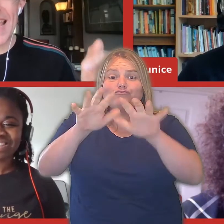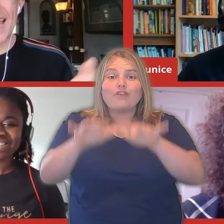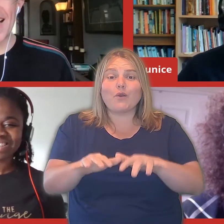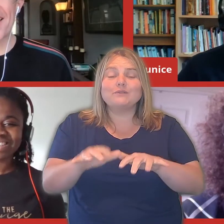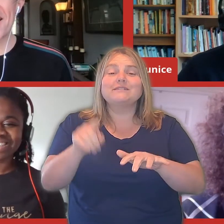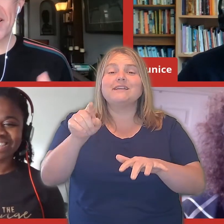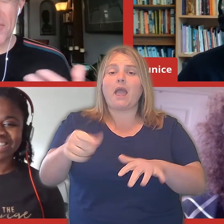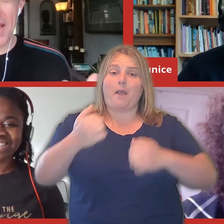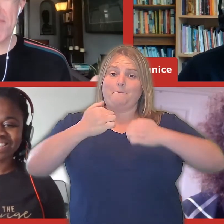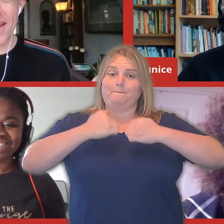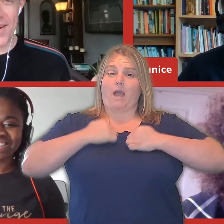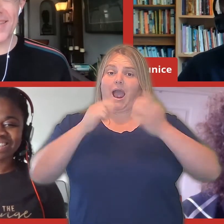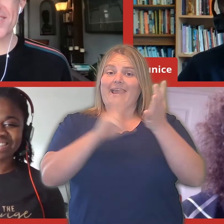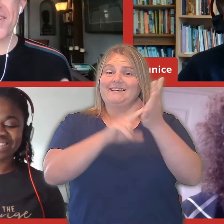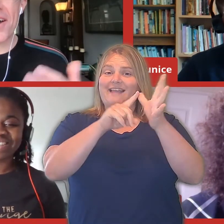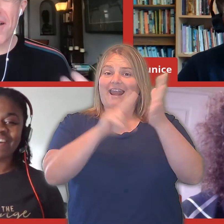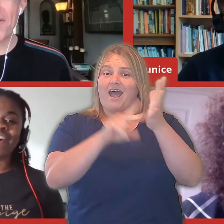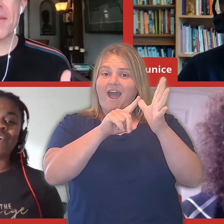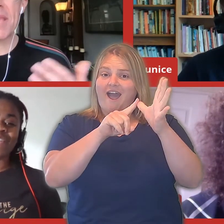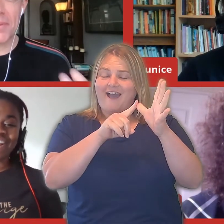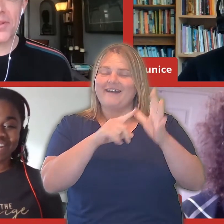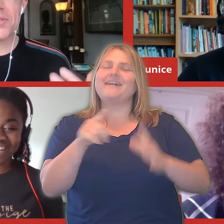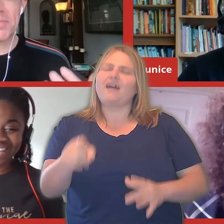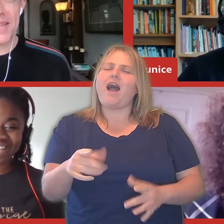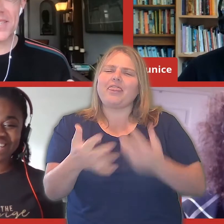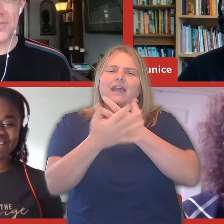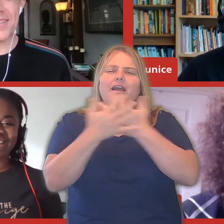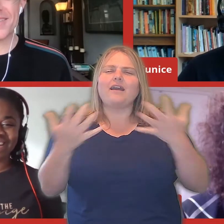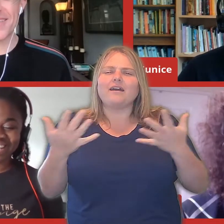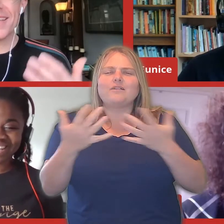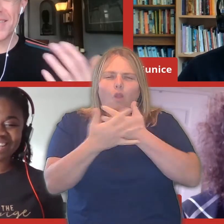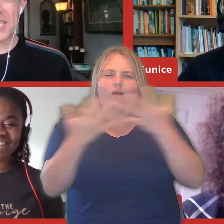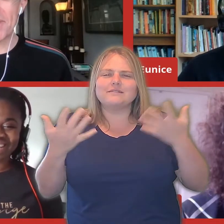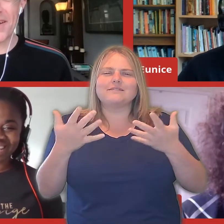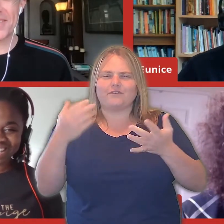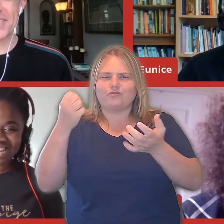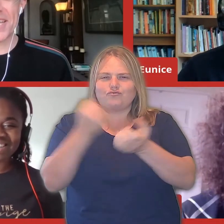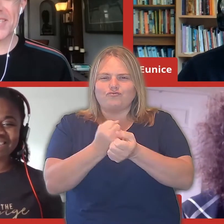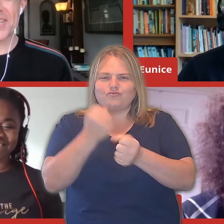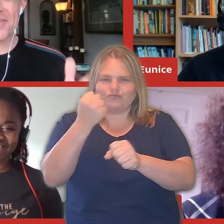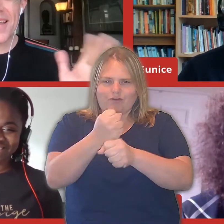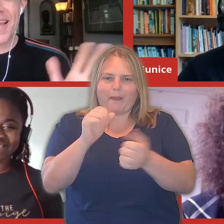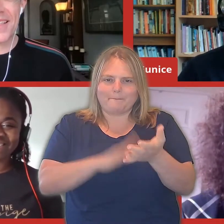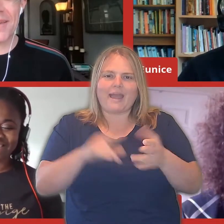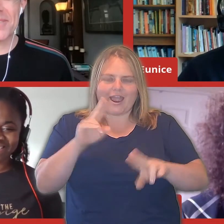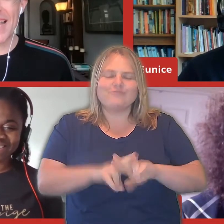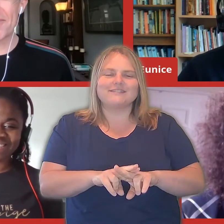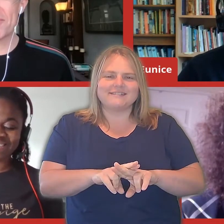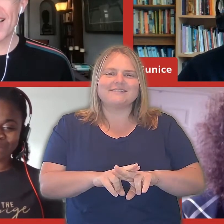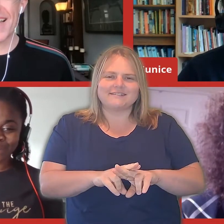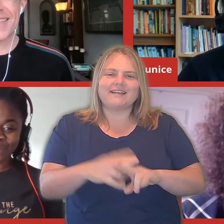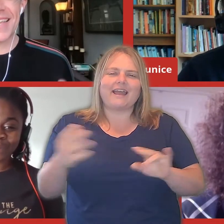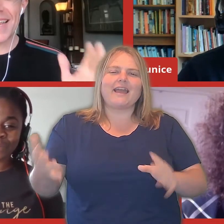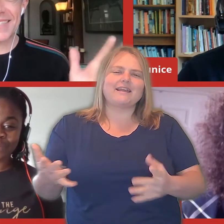in, my Nana. I think grandparents are often people who speak to us to inspire us and change. So I think that was Andrew Dye saying his